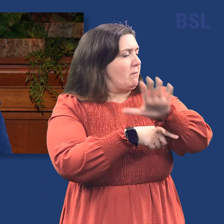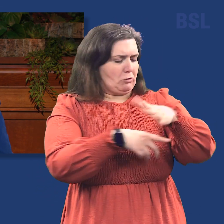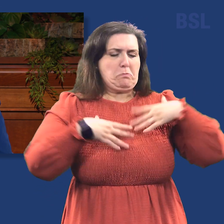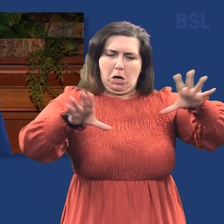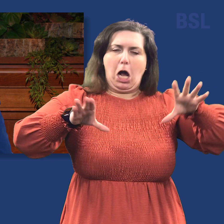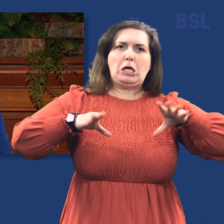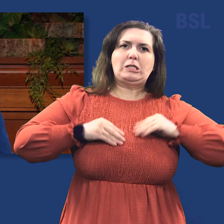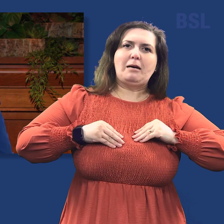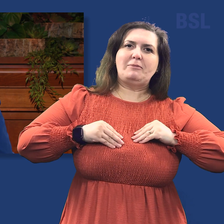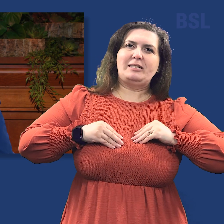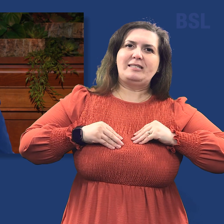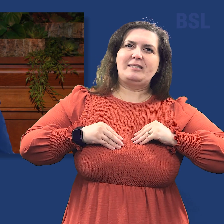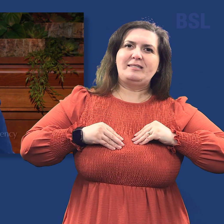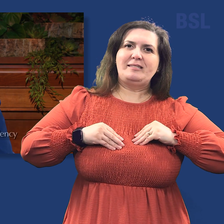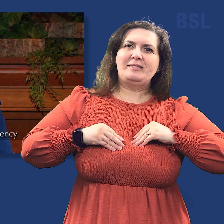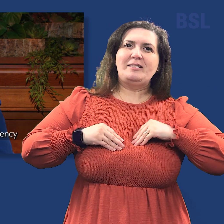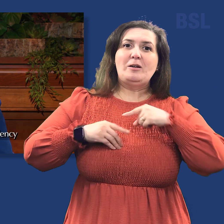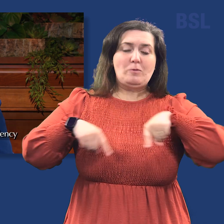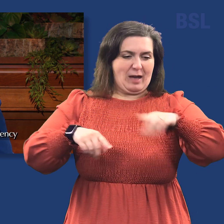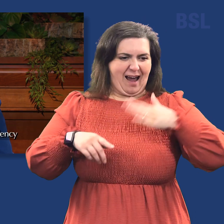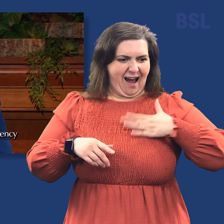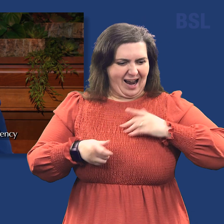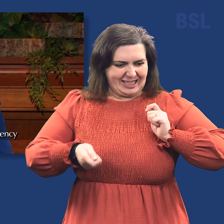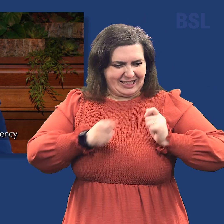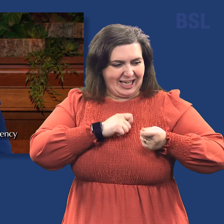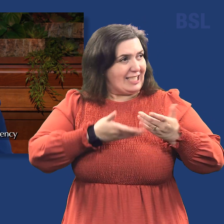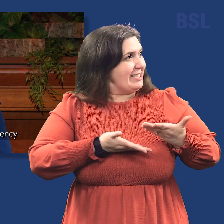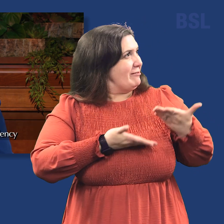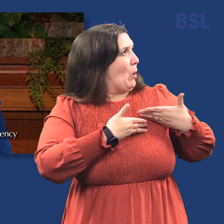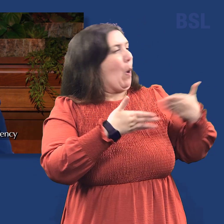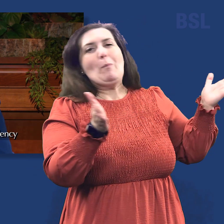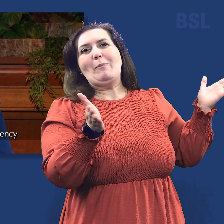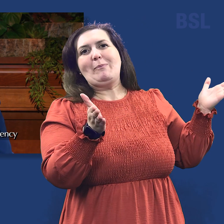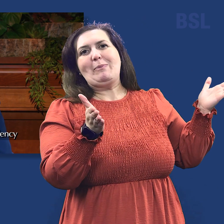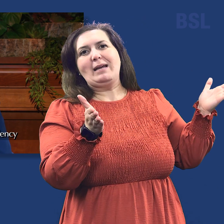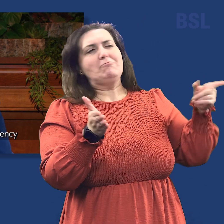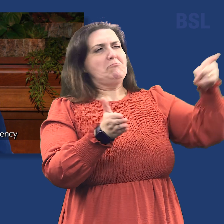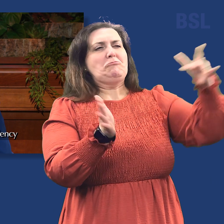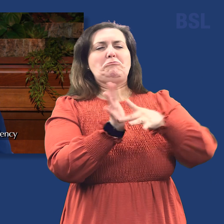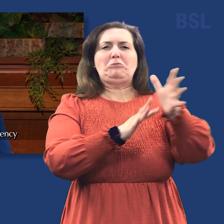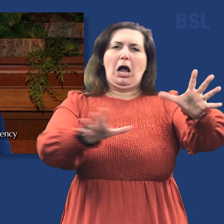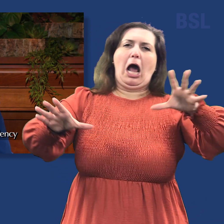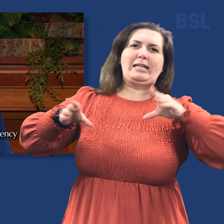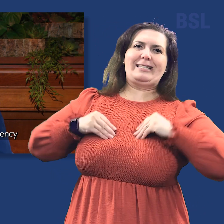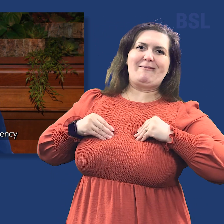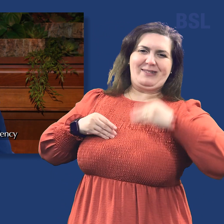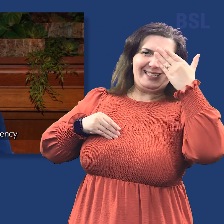be. When we offer our broken heart to Jesus Christ, He accepts our offering. He